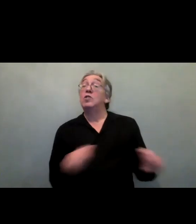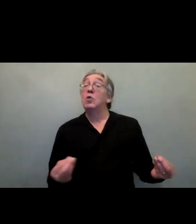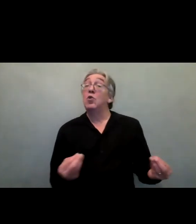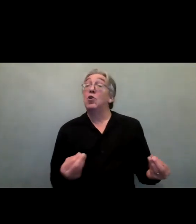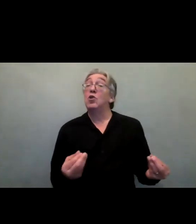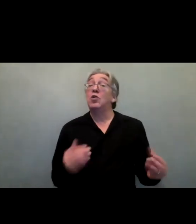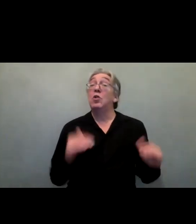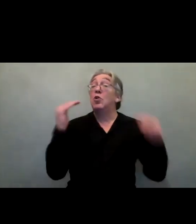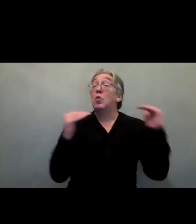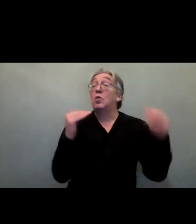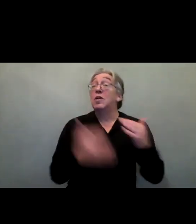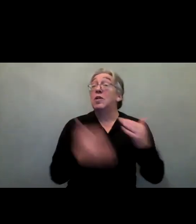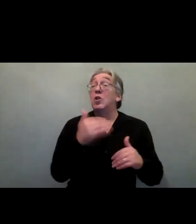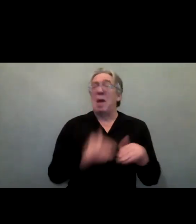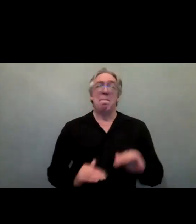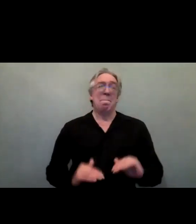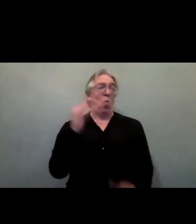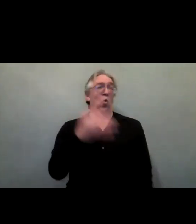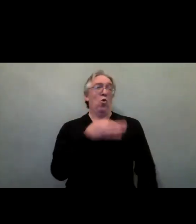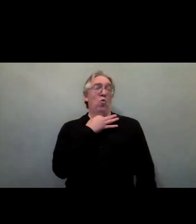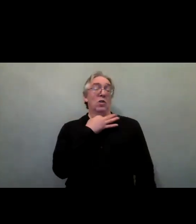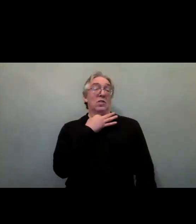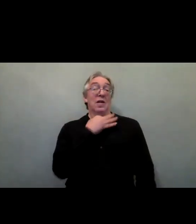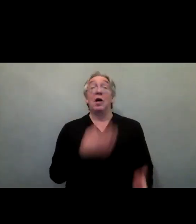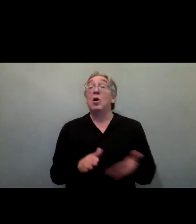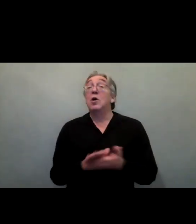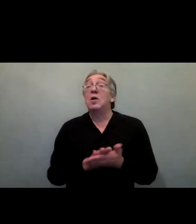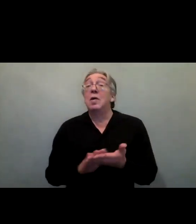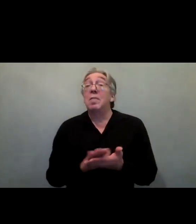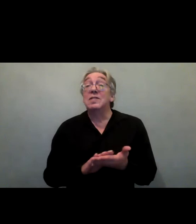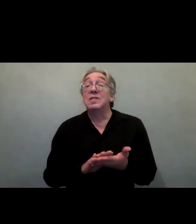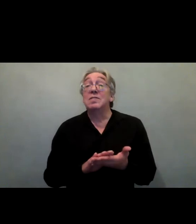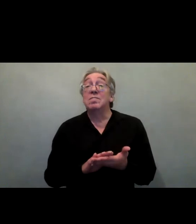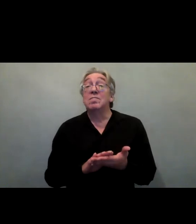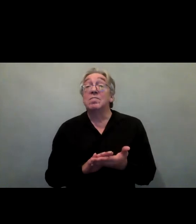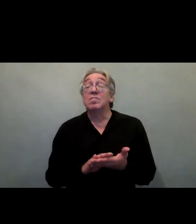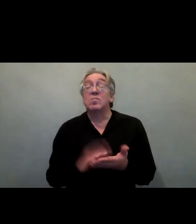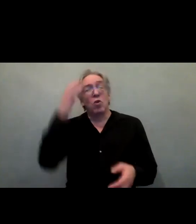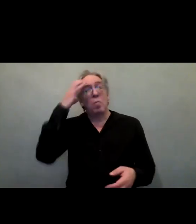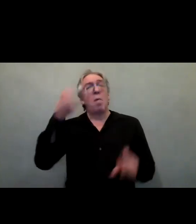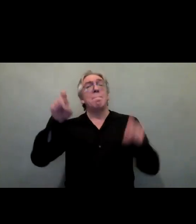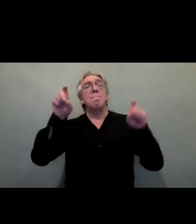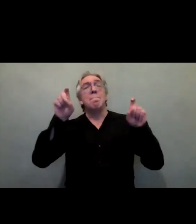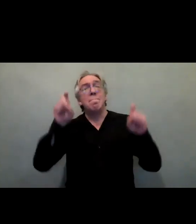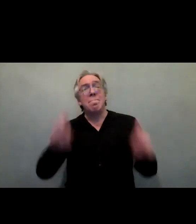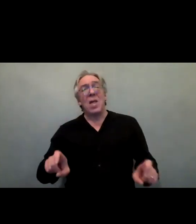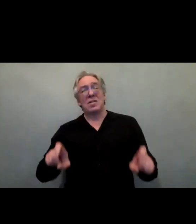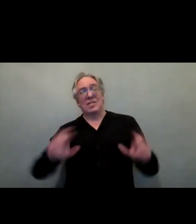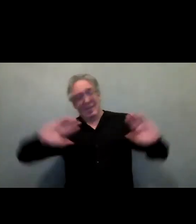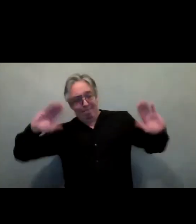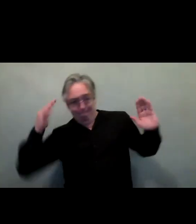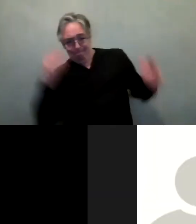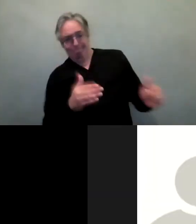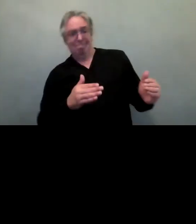pandemic means that added efforts and inclusive policy responses are required to meet their individual needs.